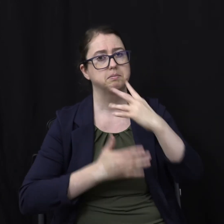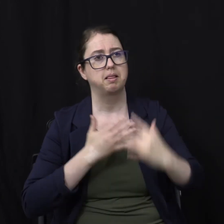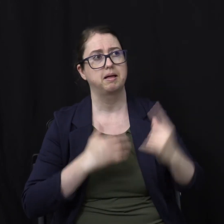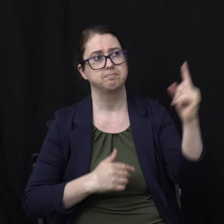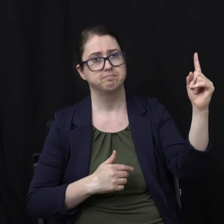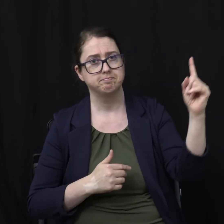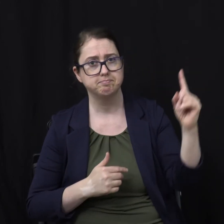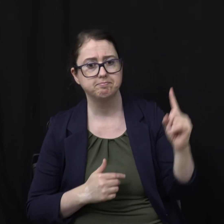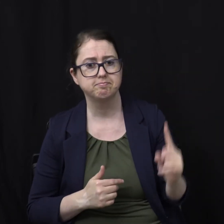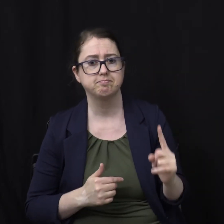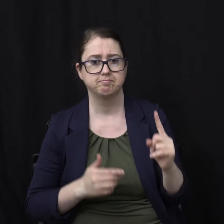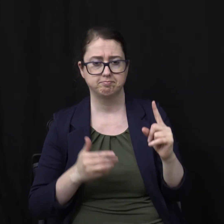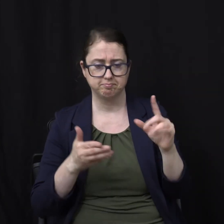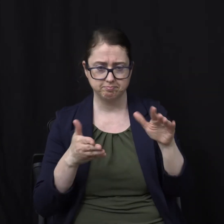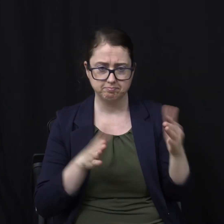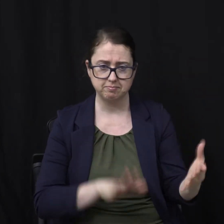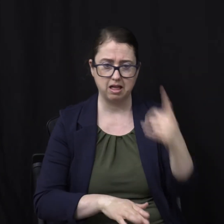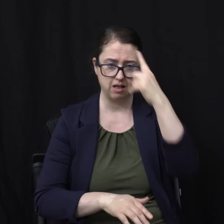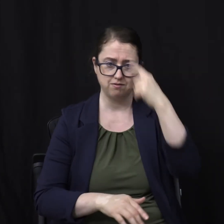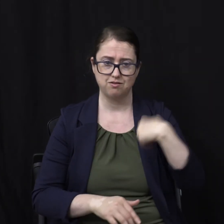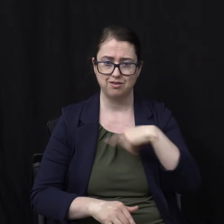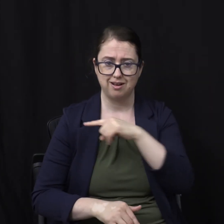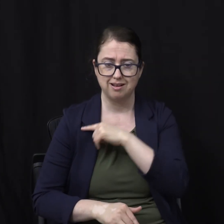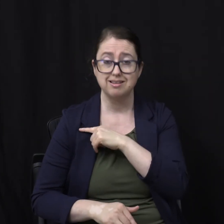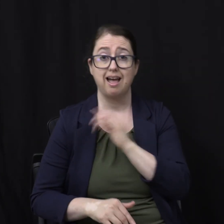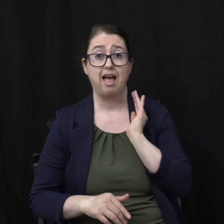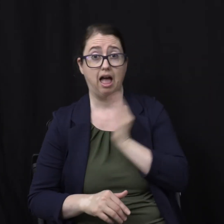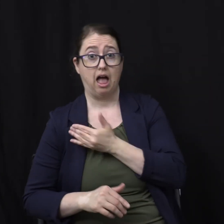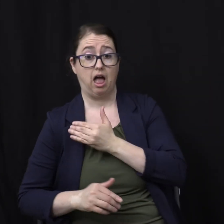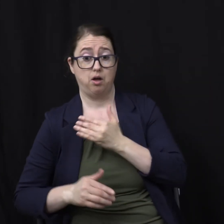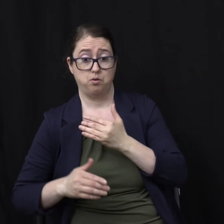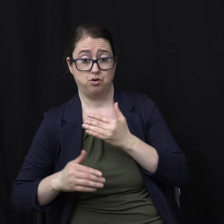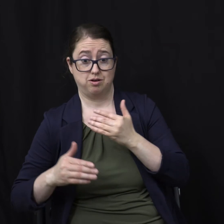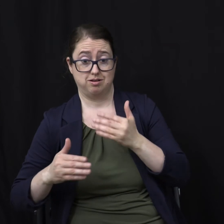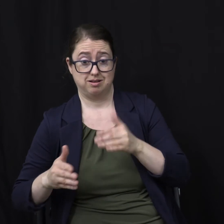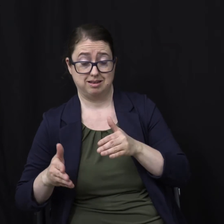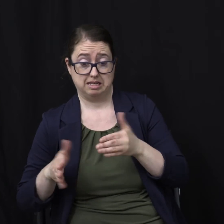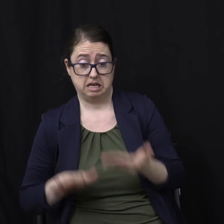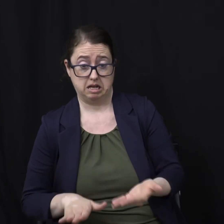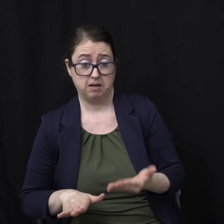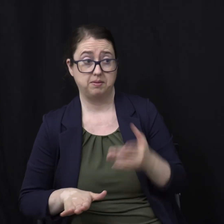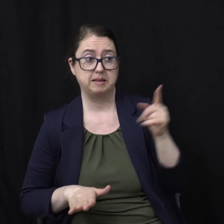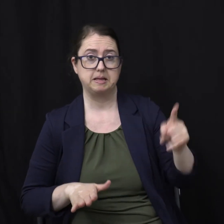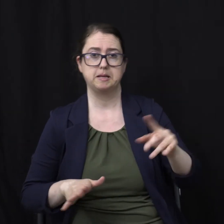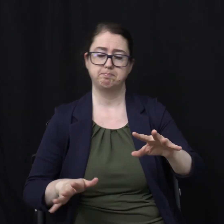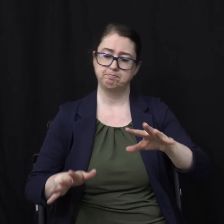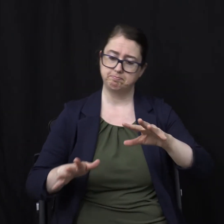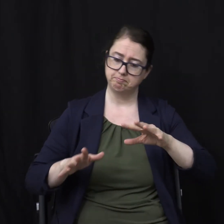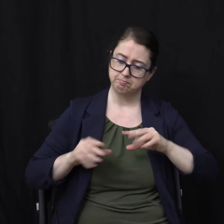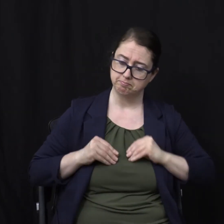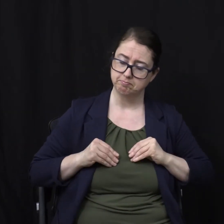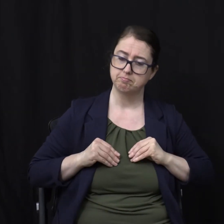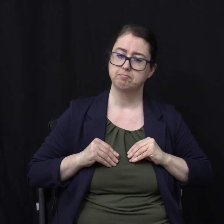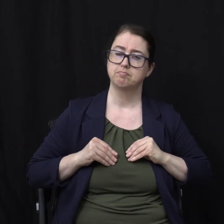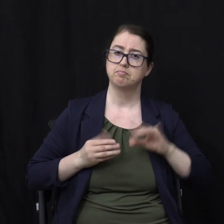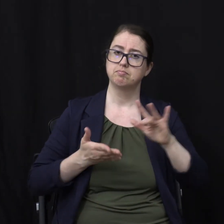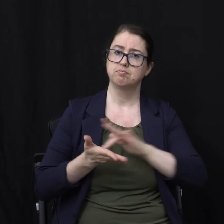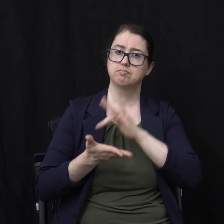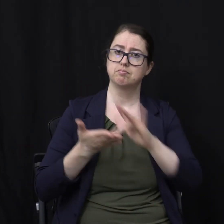For us He took our death On our behalf Now did he Did he Live in the fires